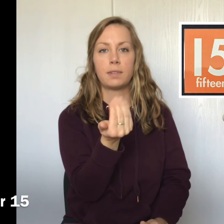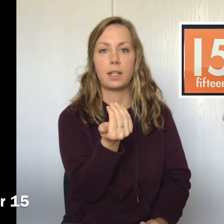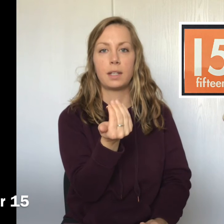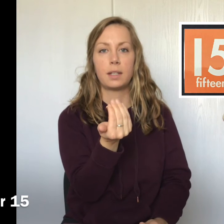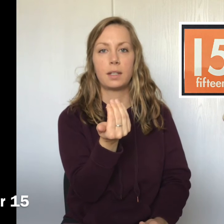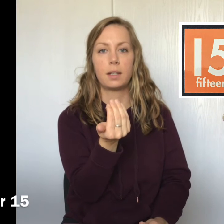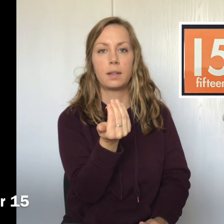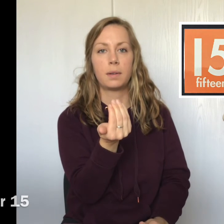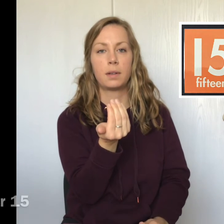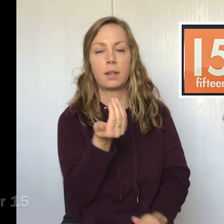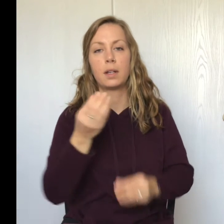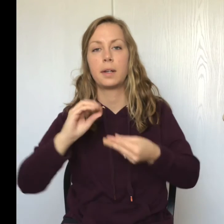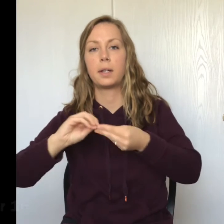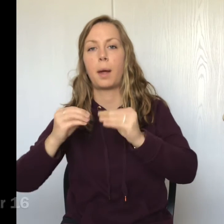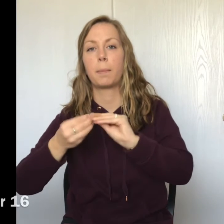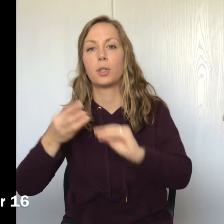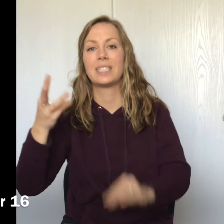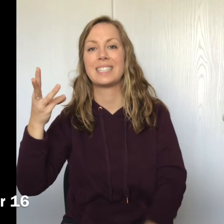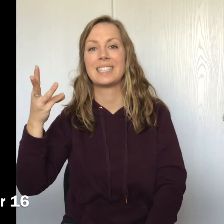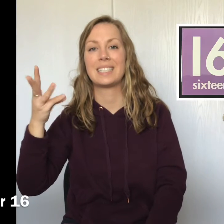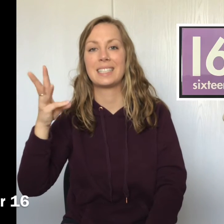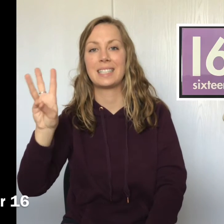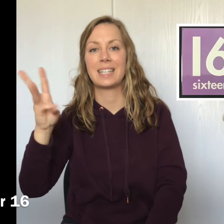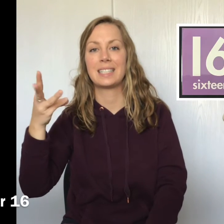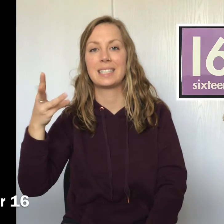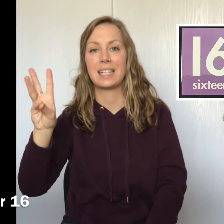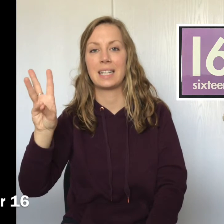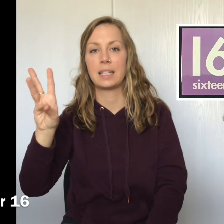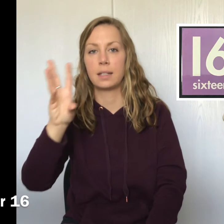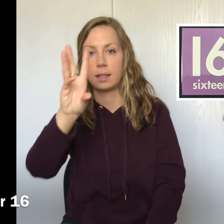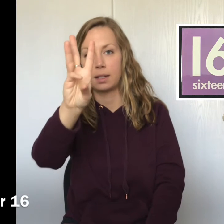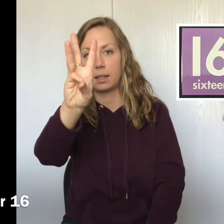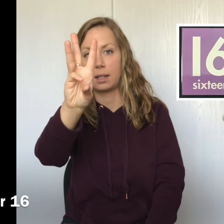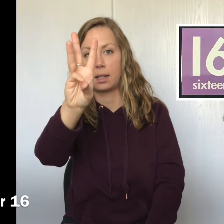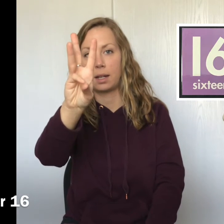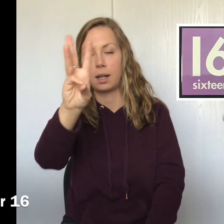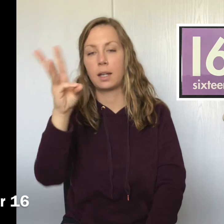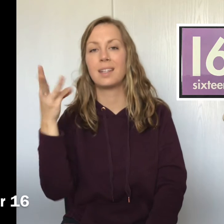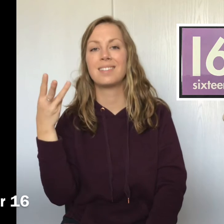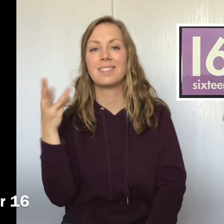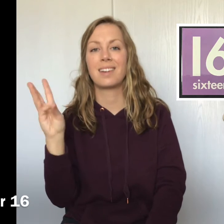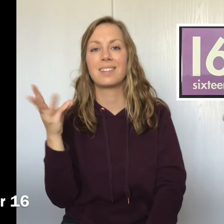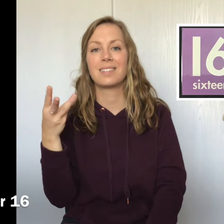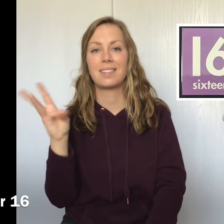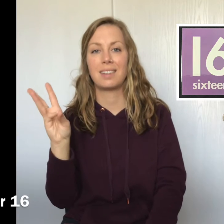15. Also, number 16. Looks like this. 16.